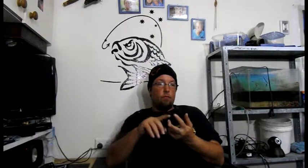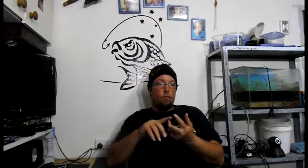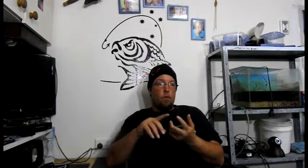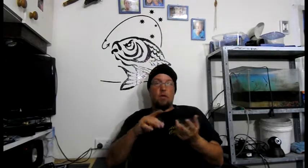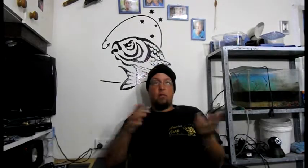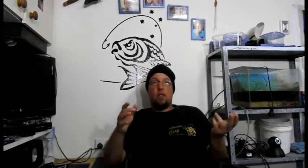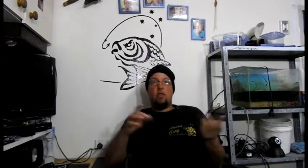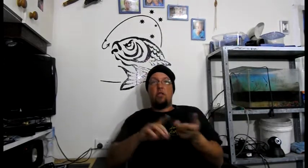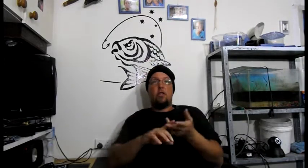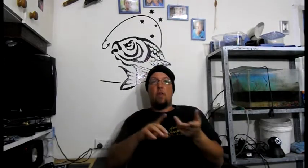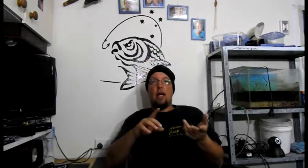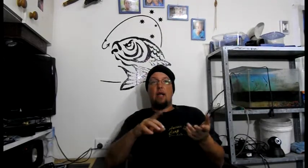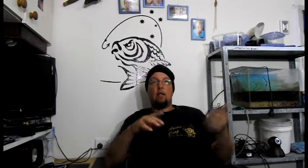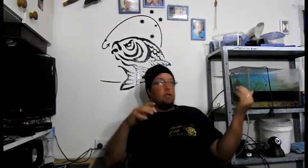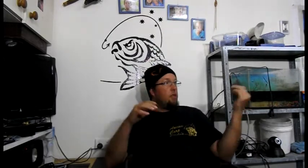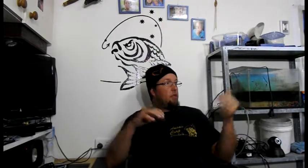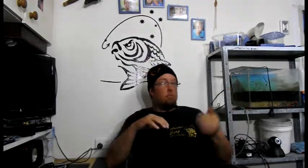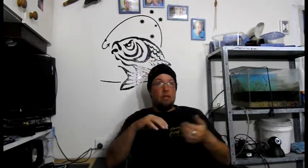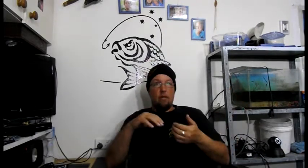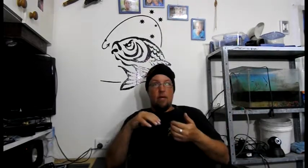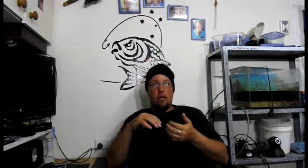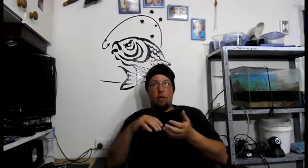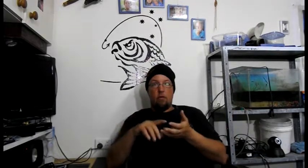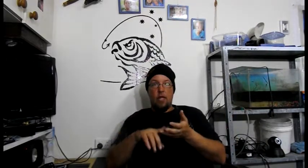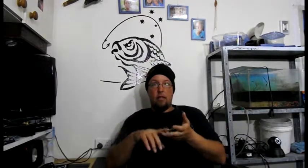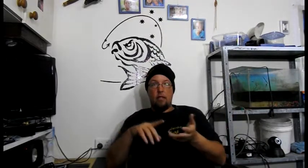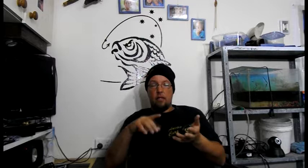Whereas we'd use swags and just our local tents and things.